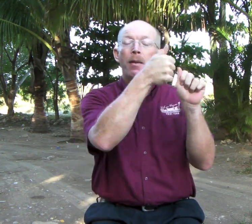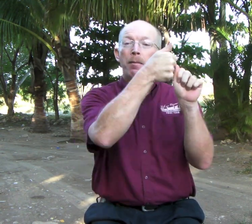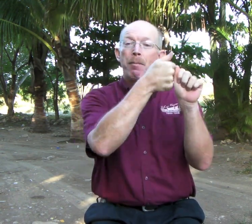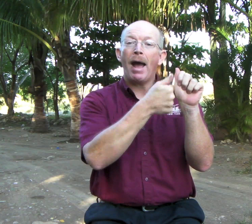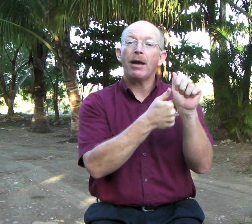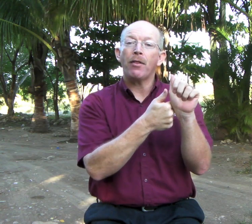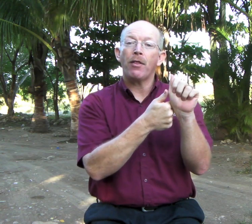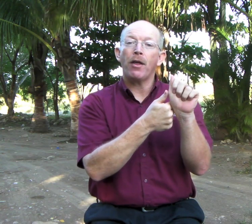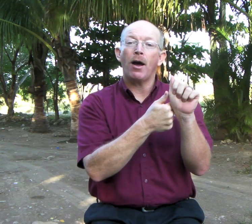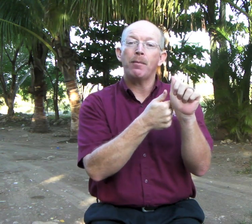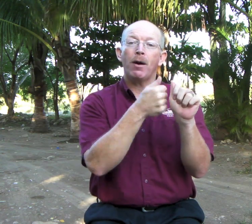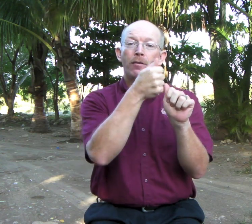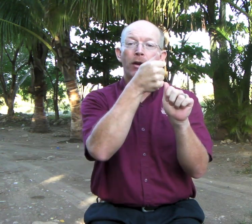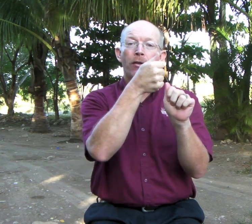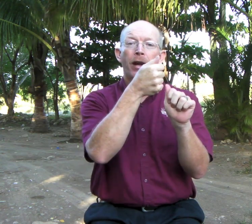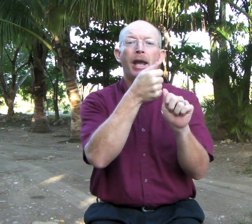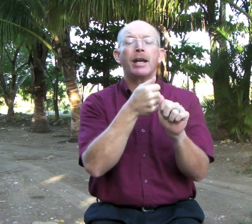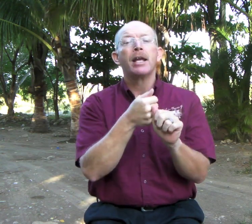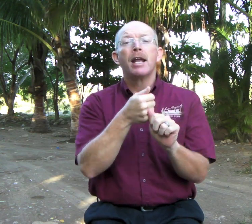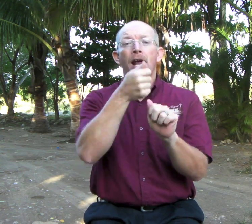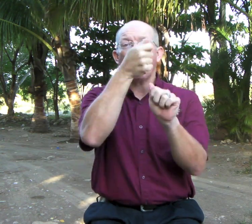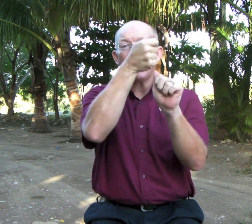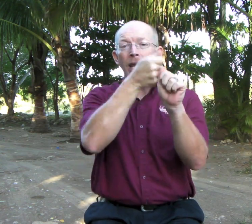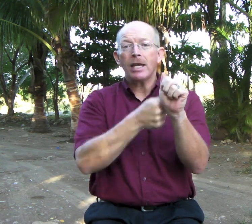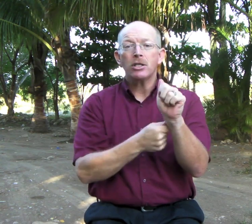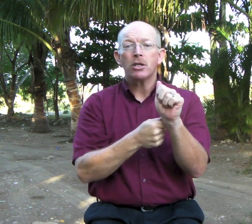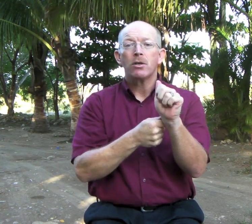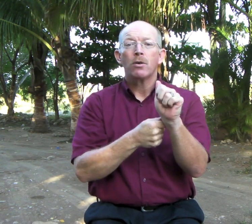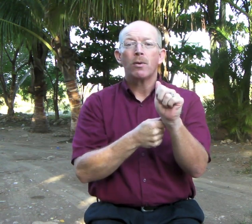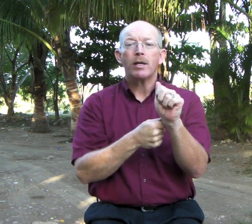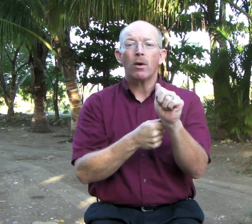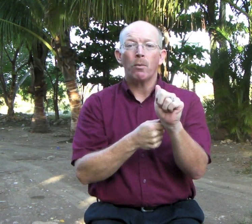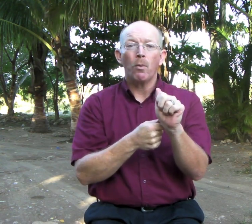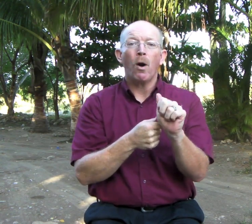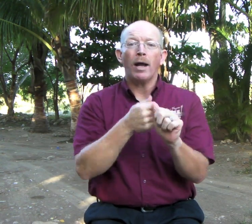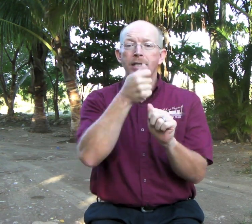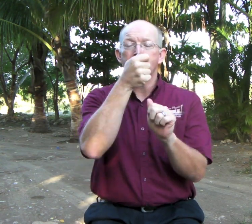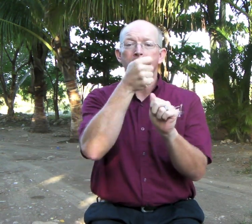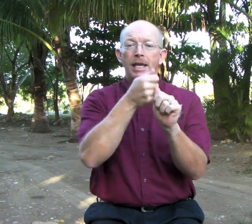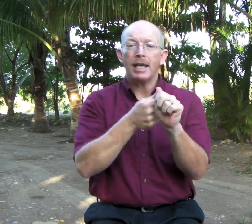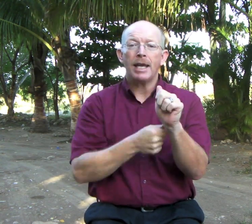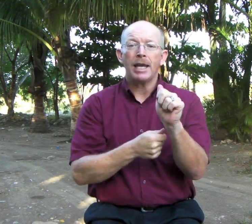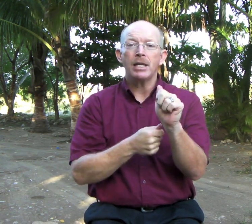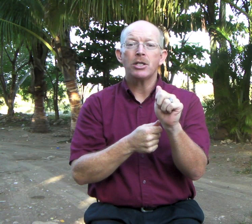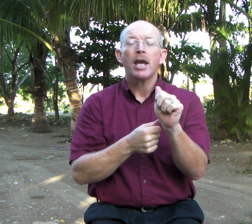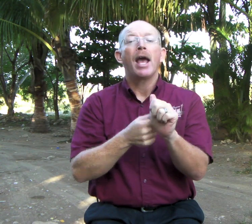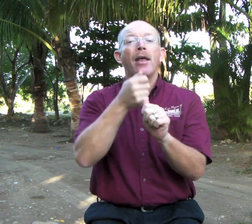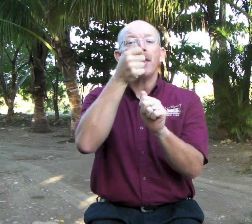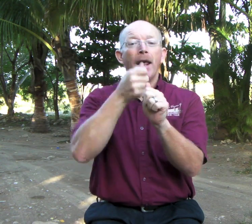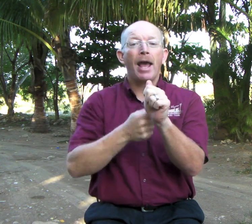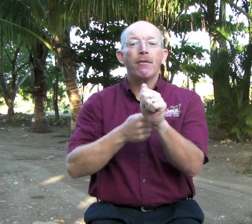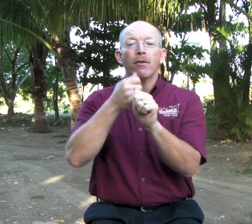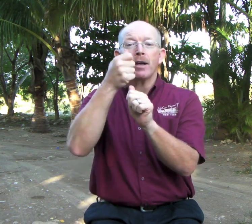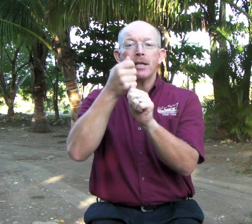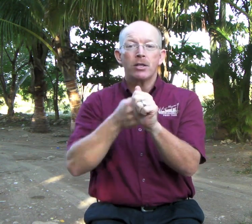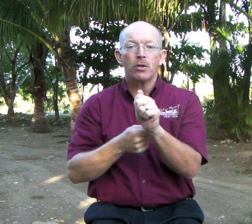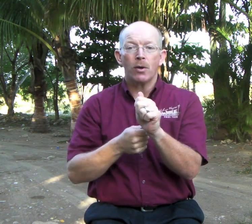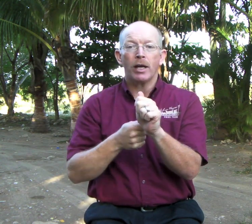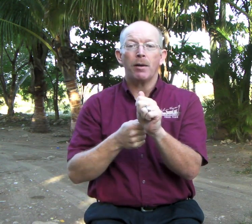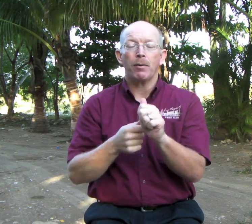back of the thumb of your other hand. Now each, we do it once. Each. And then every. You do it a couple